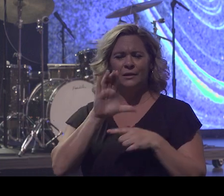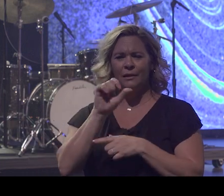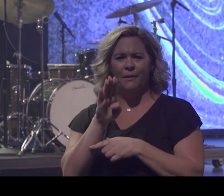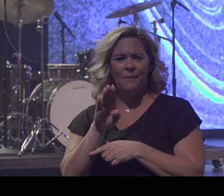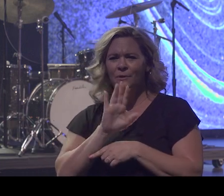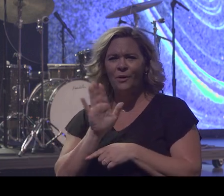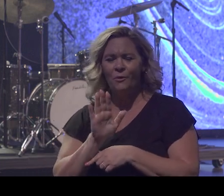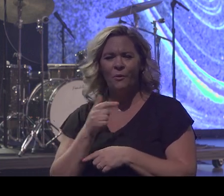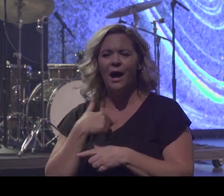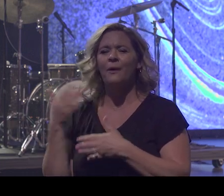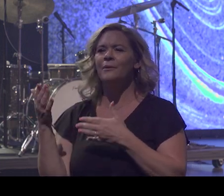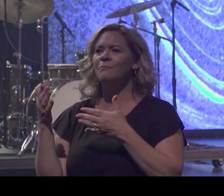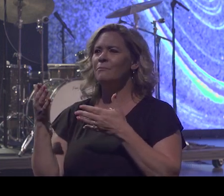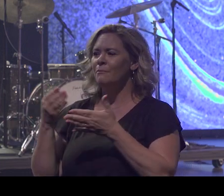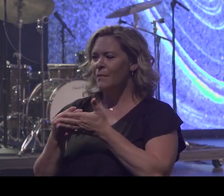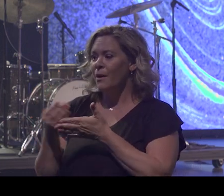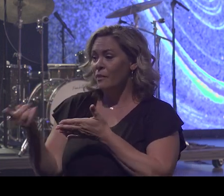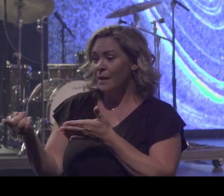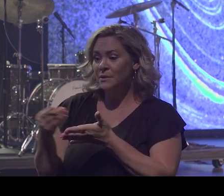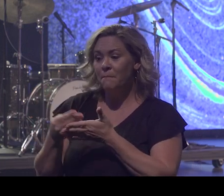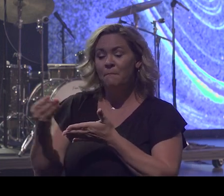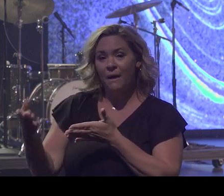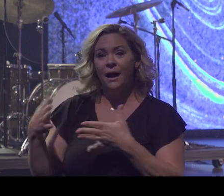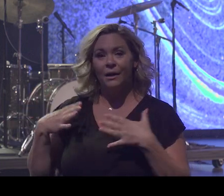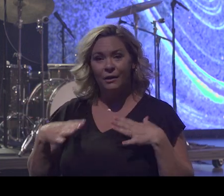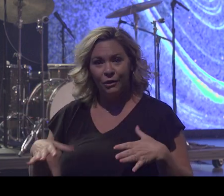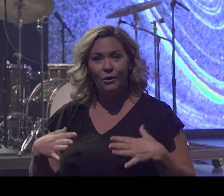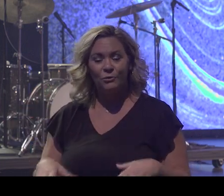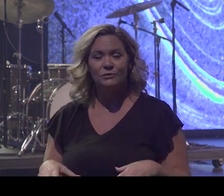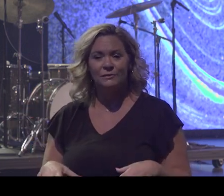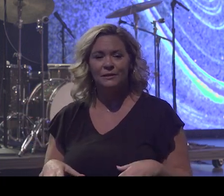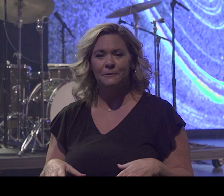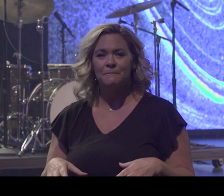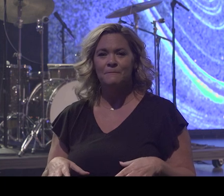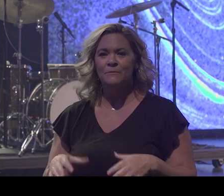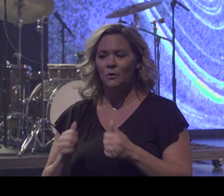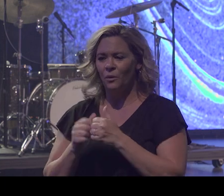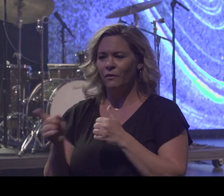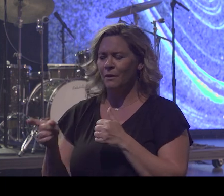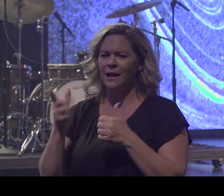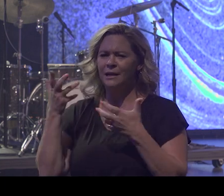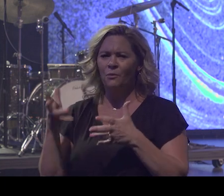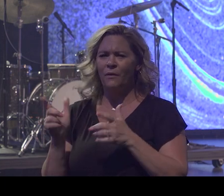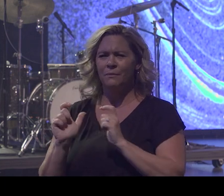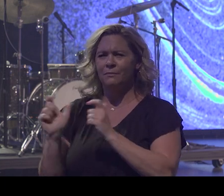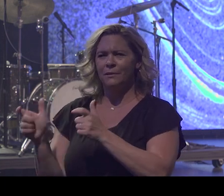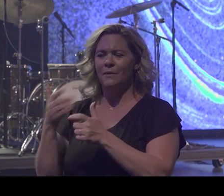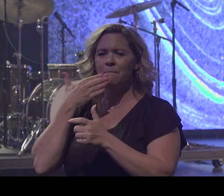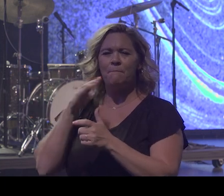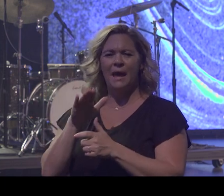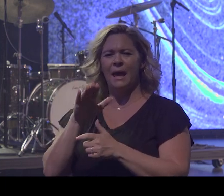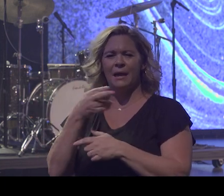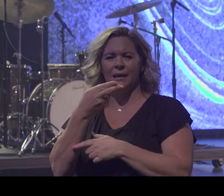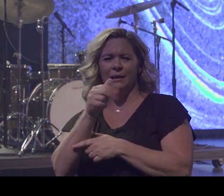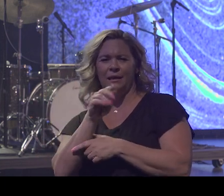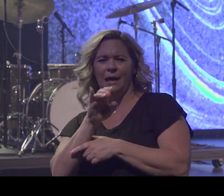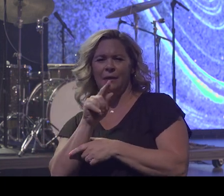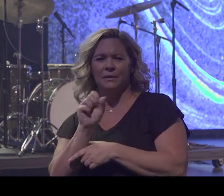I didn't want them to pick up the bad habits that I learned. I didn't want anybody else to fall through the cracks like I did. Because it's